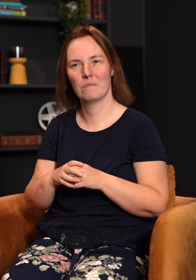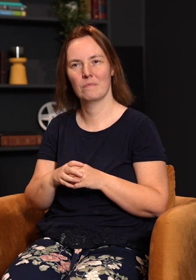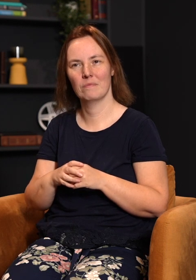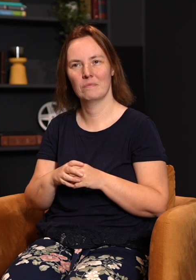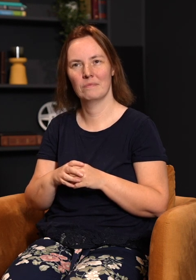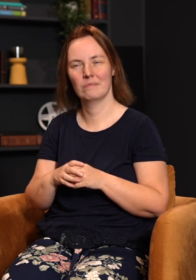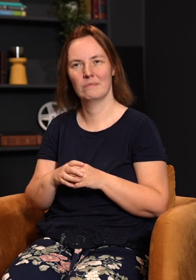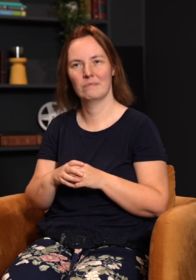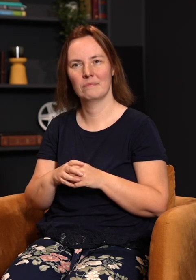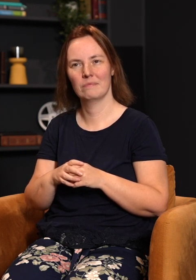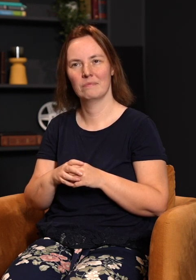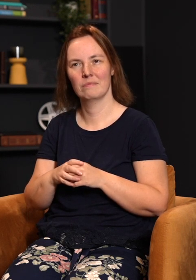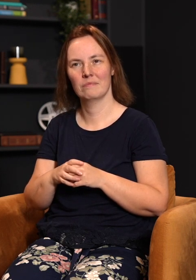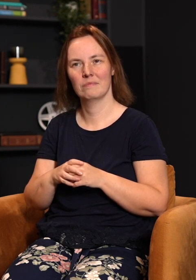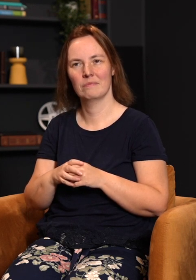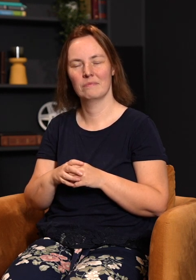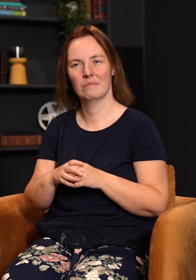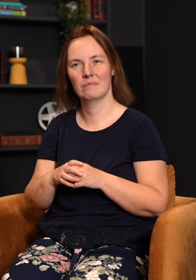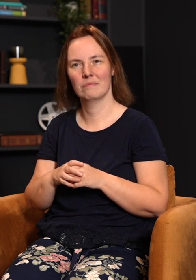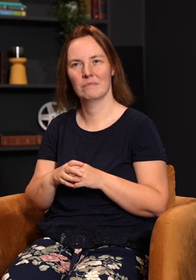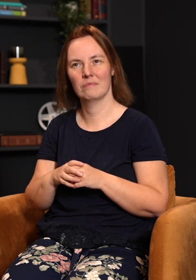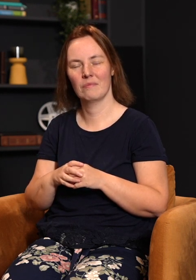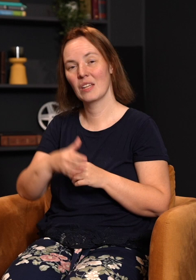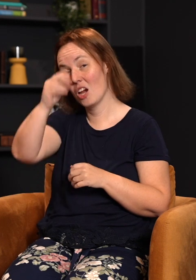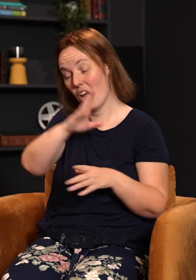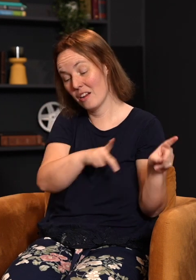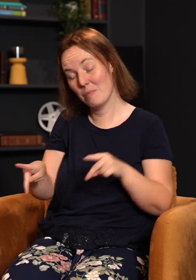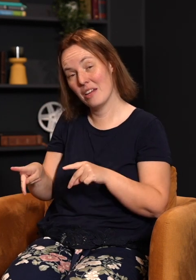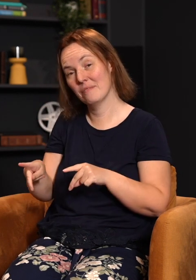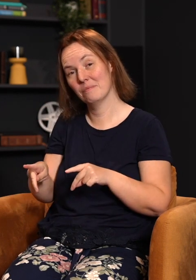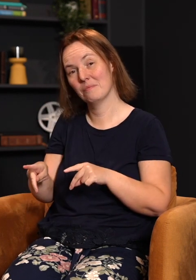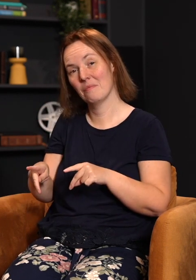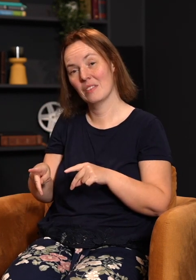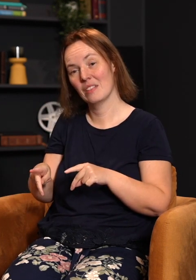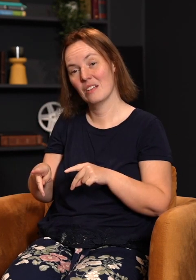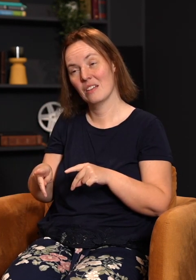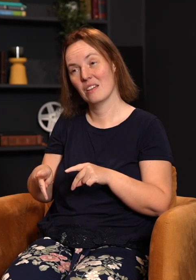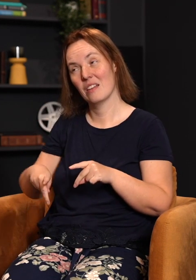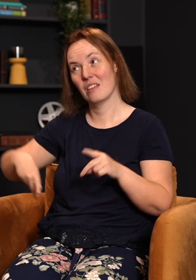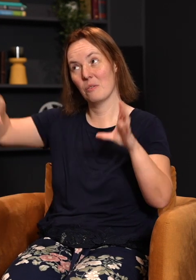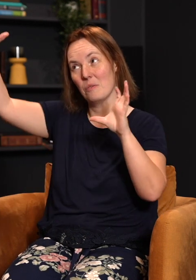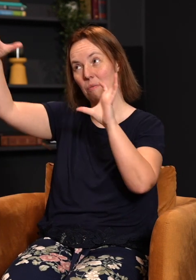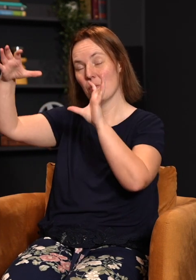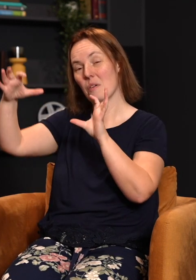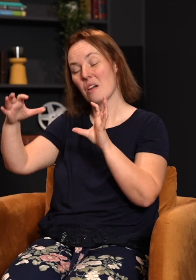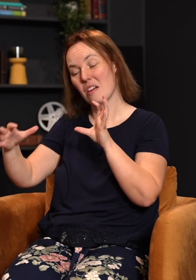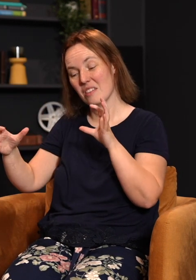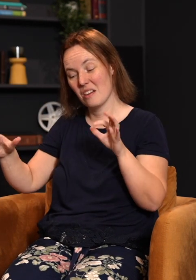Lord of glory. They would not have crucified Jesus. Now, God had a plan that would reconcile love